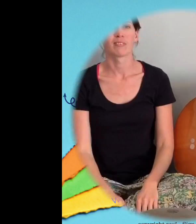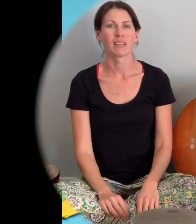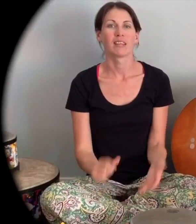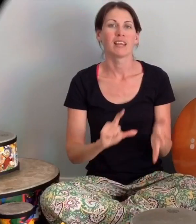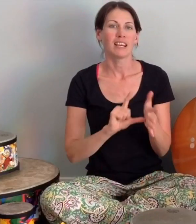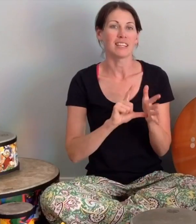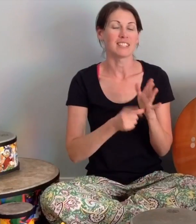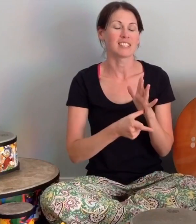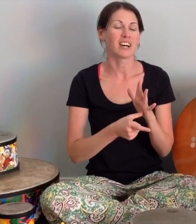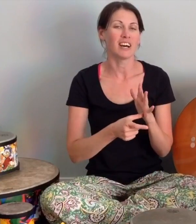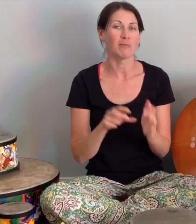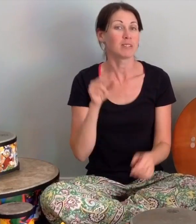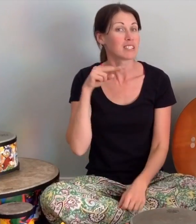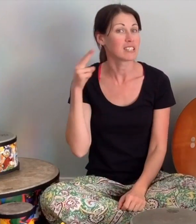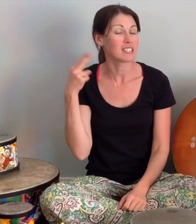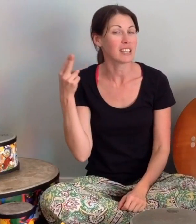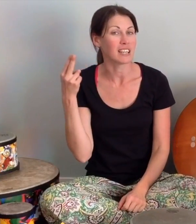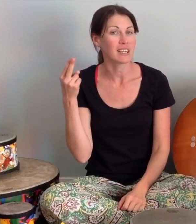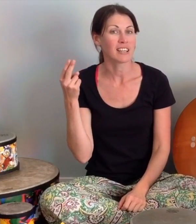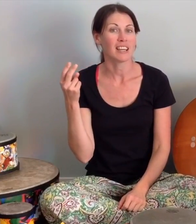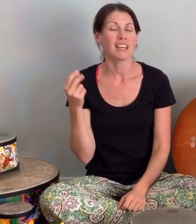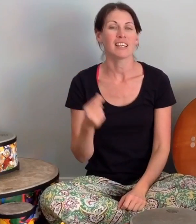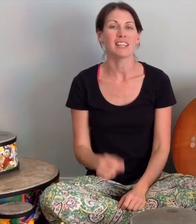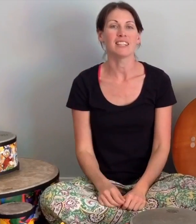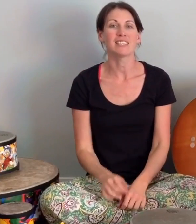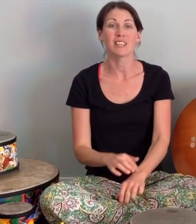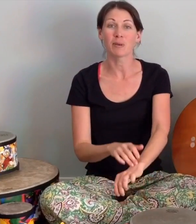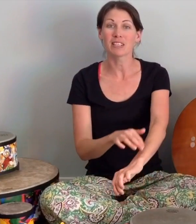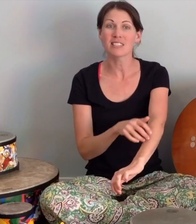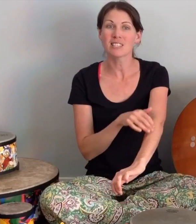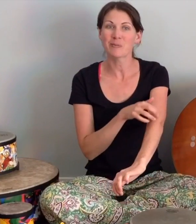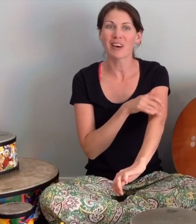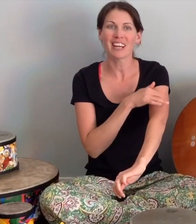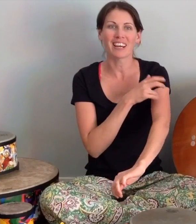It's time to sing Incy Wimcy Spider.